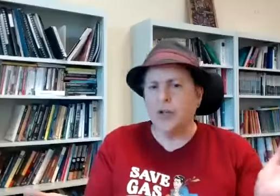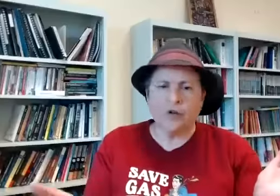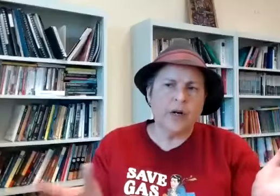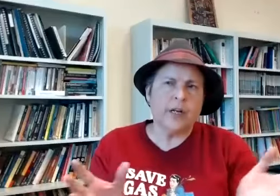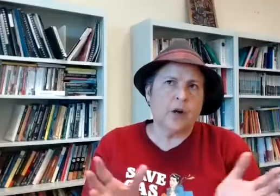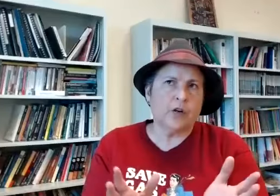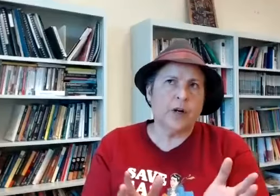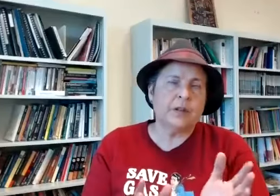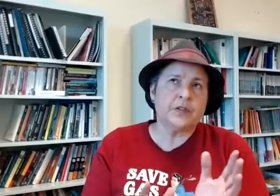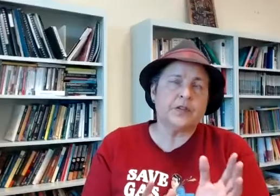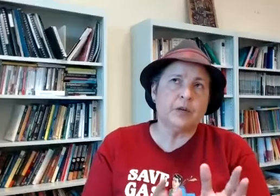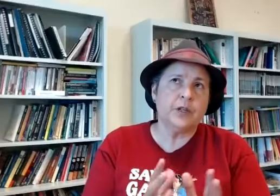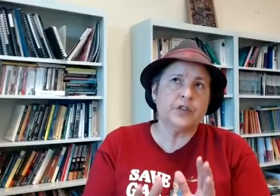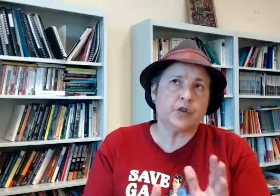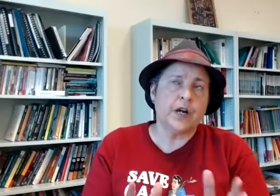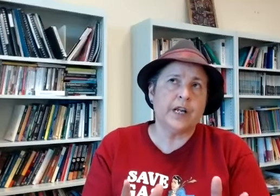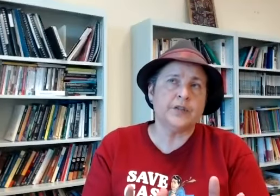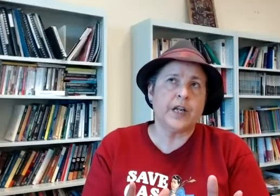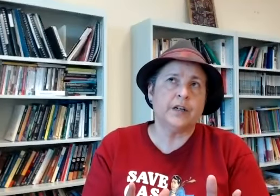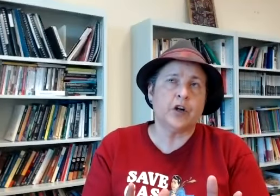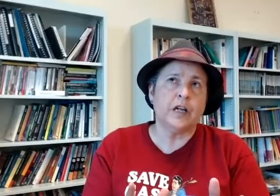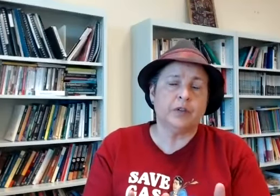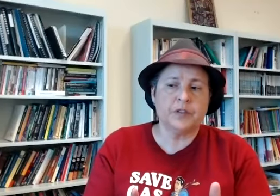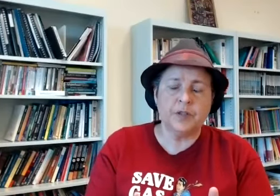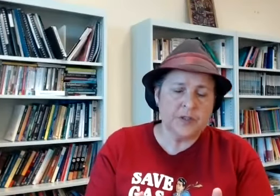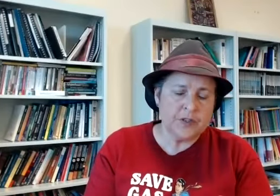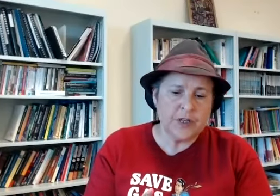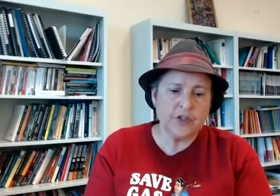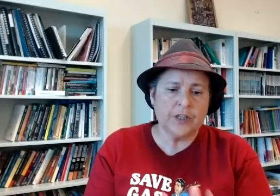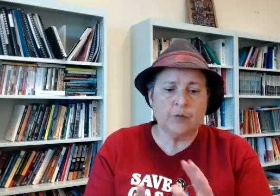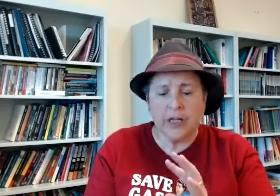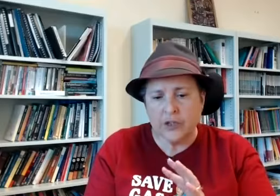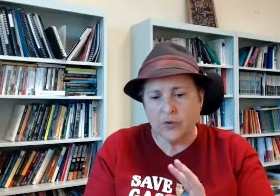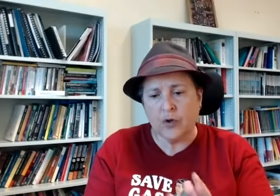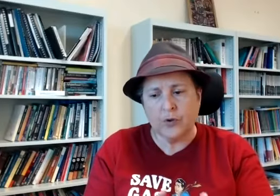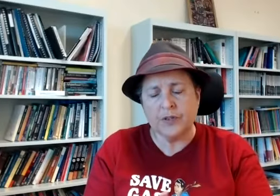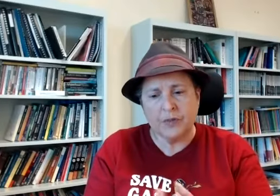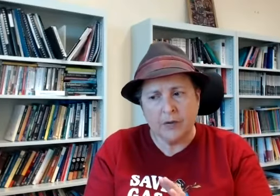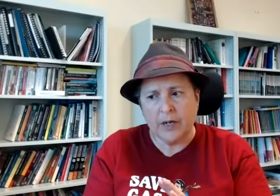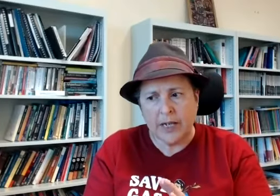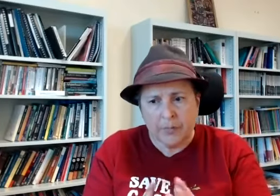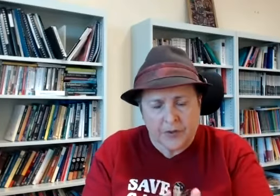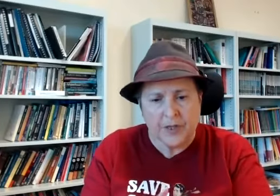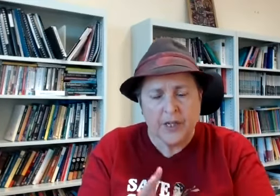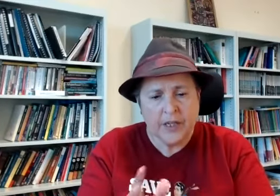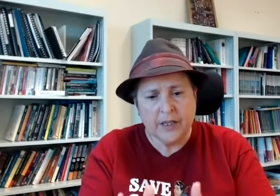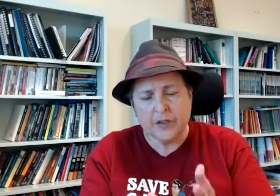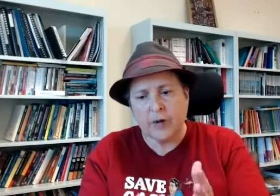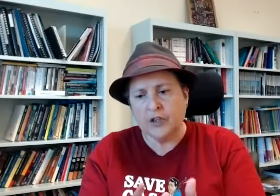agree i agree because there's so many strands and you know ableism is an essentially relational concept anyway it happens in in the interaction